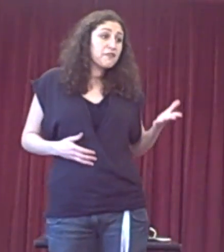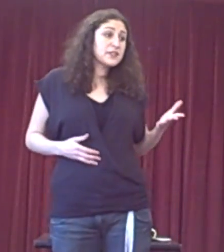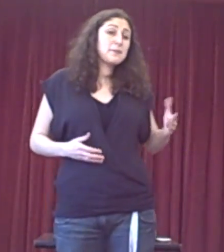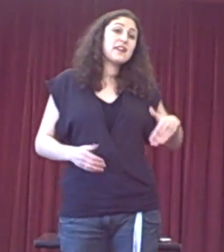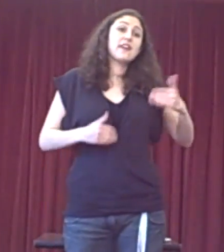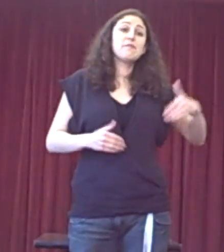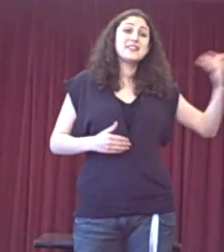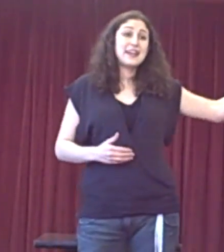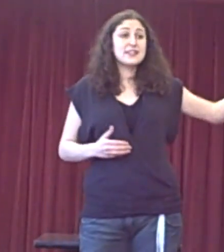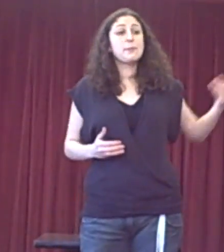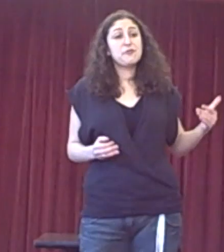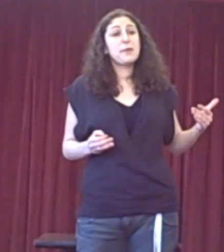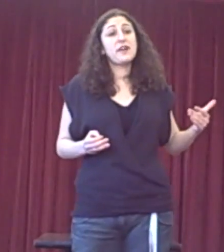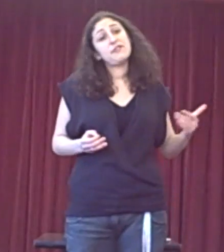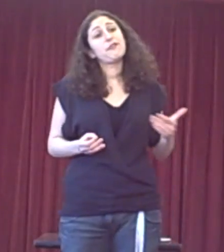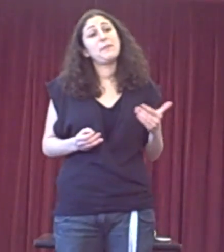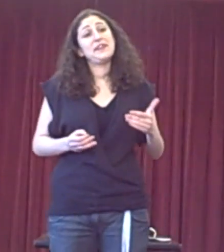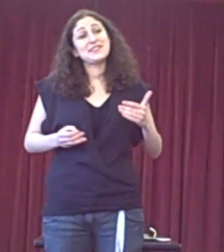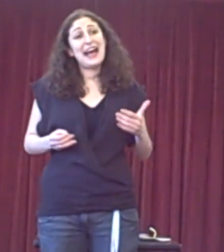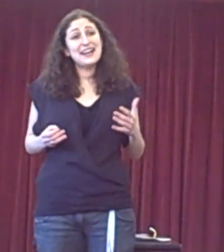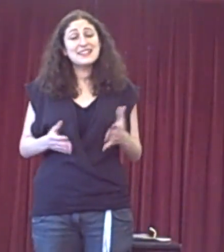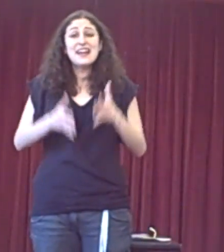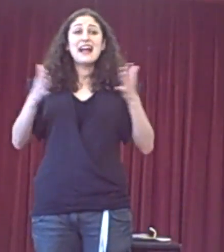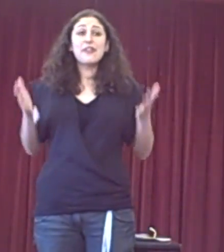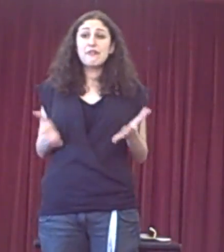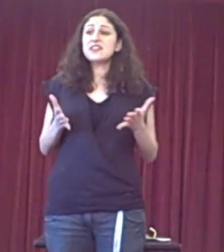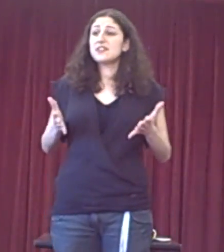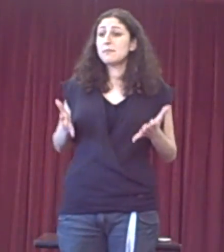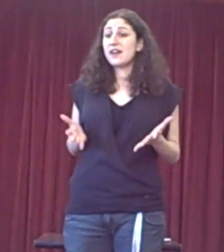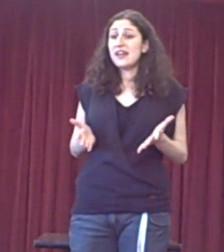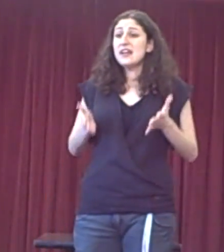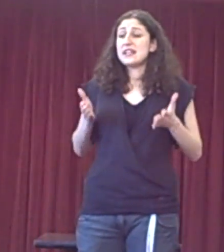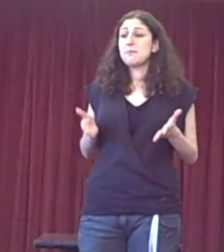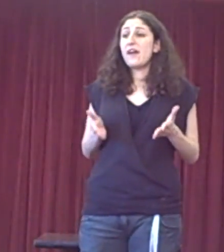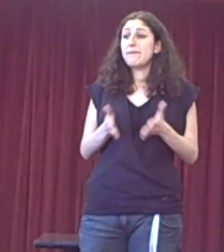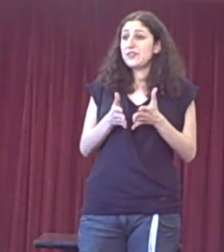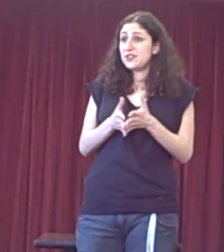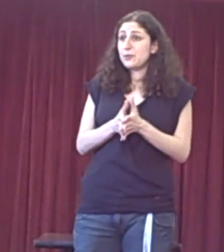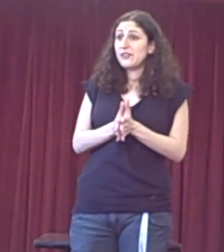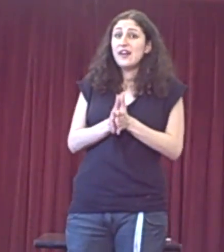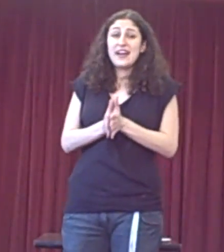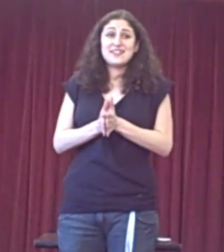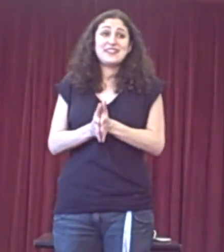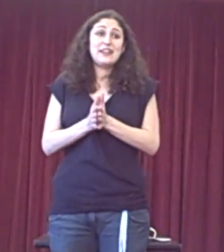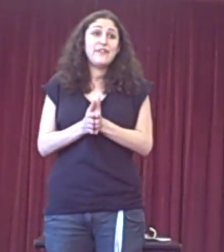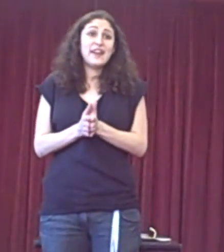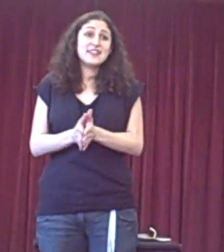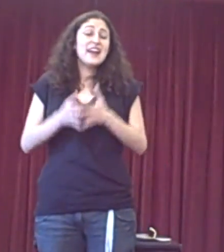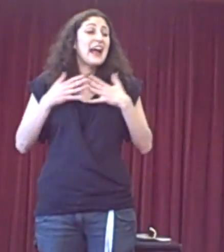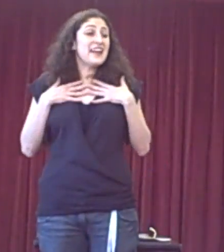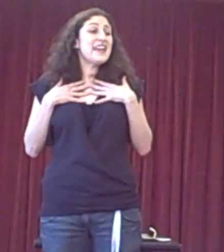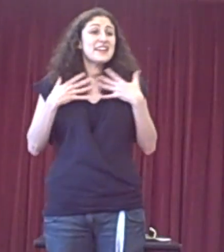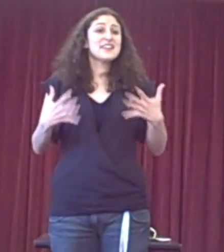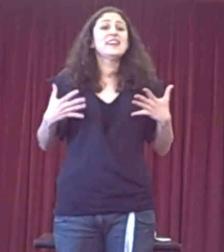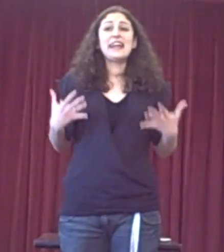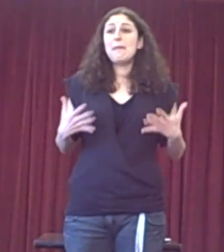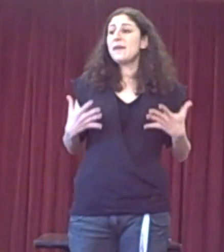government's money. The government takes some of my money from me in tags, and the rest of the money is mine to do it as I see fit. And yes, gambling,